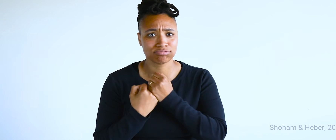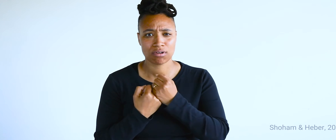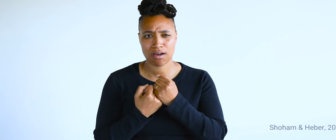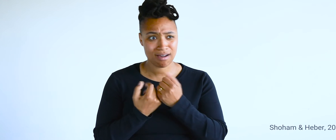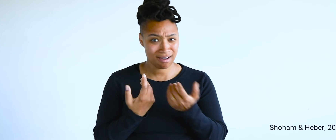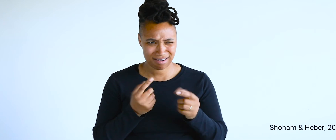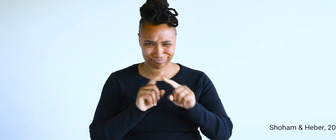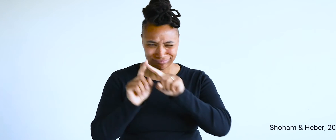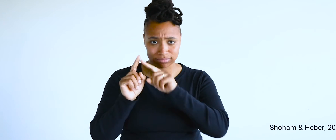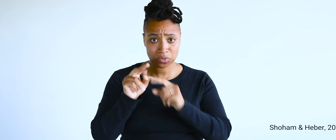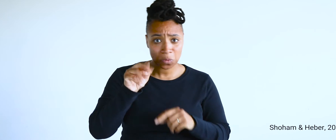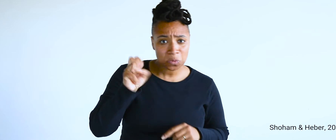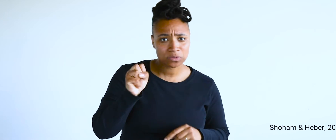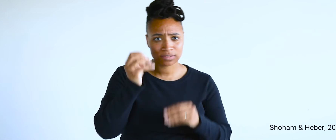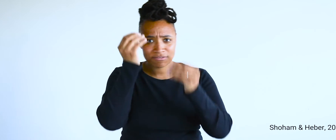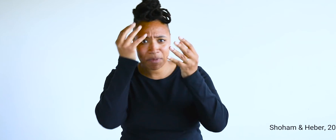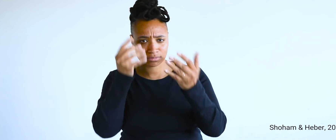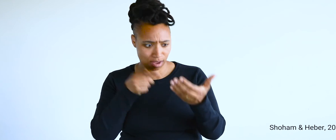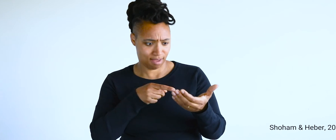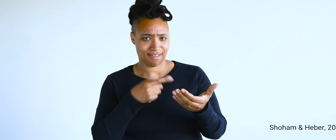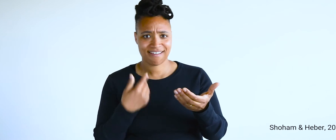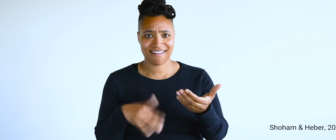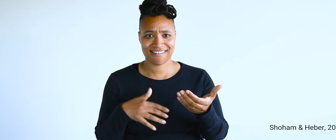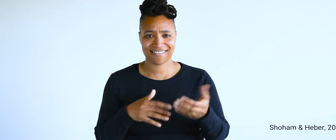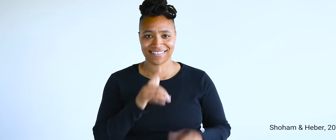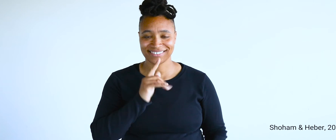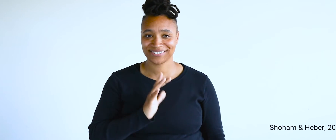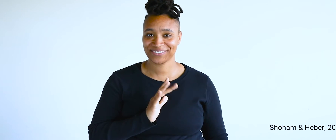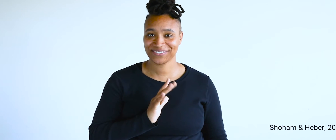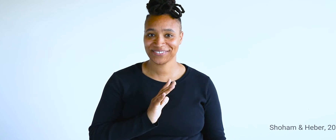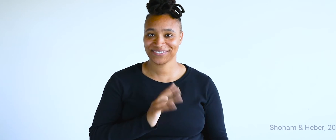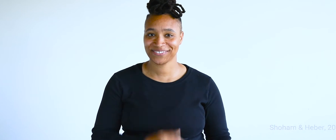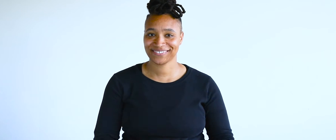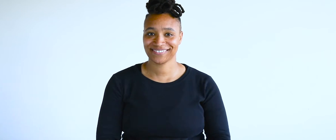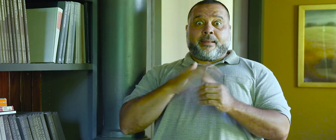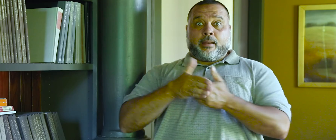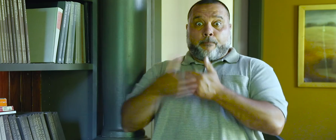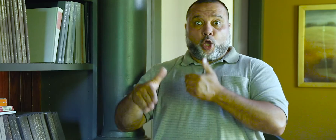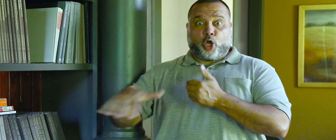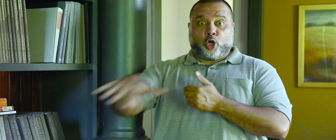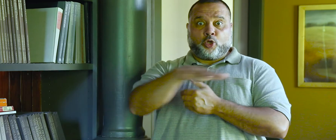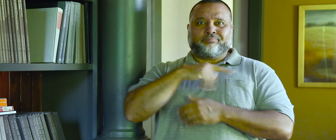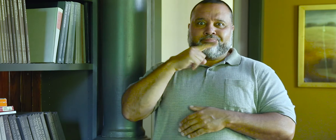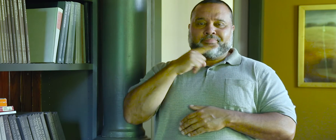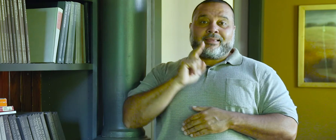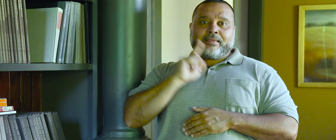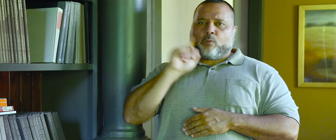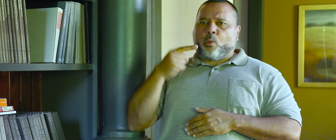or to collectively support each other by sharing news and information all on their mobile devices. My wife and I are the only deaf